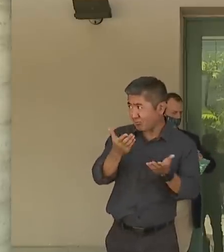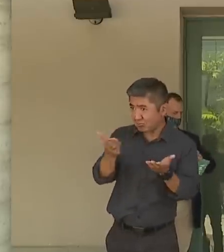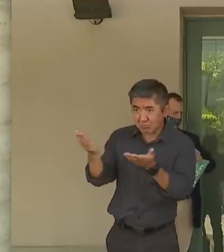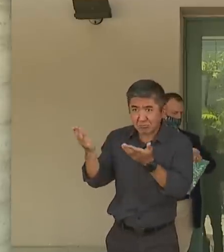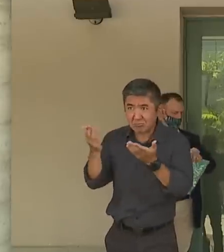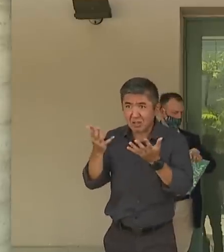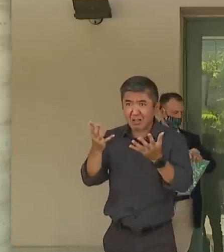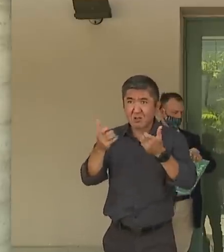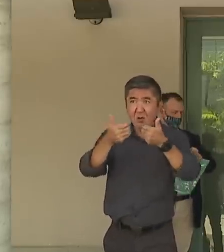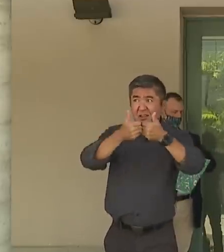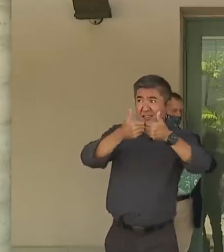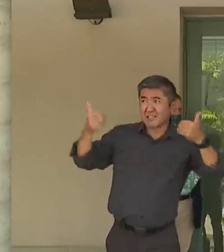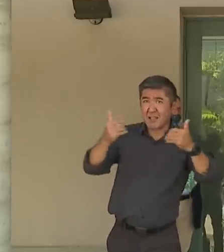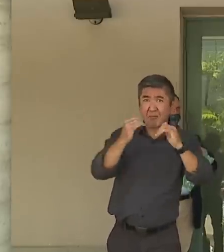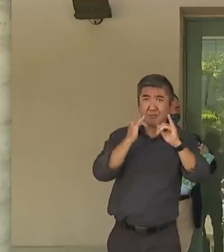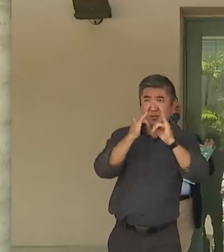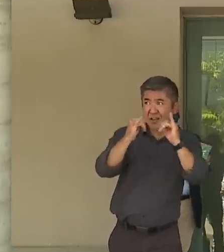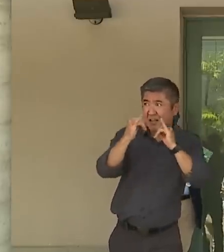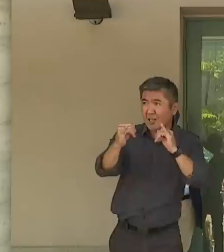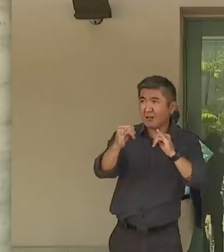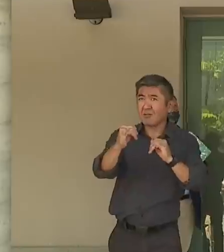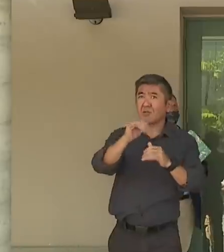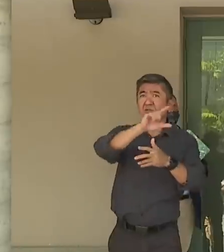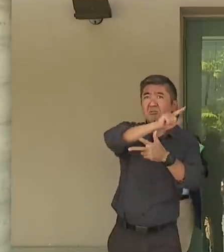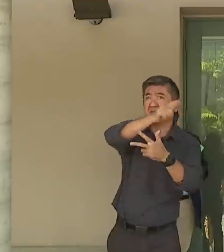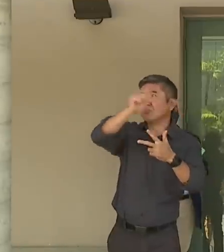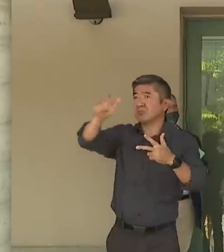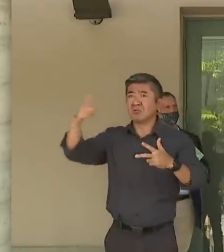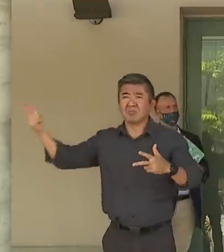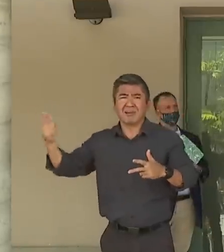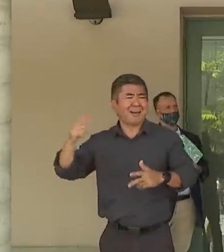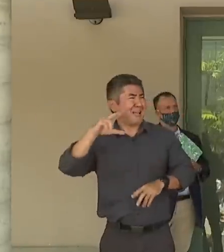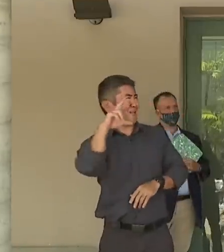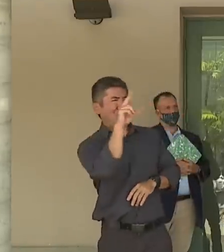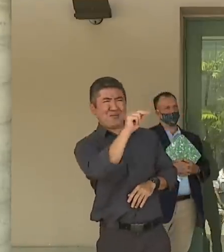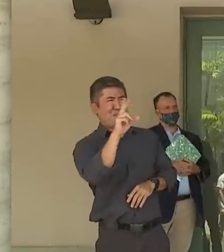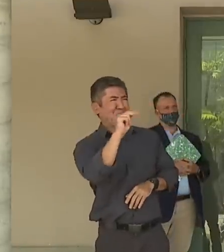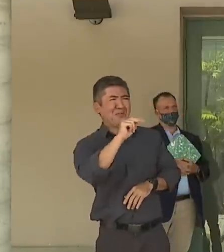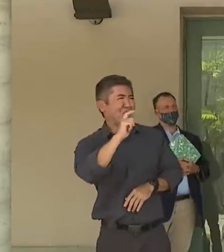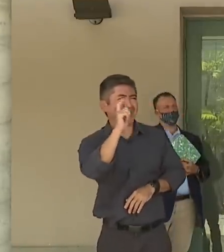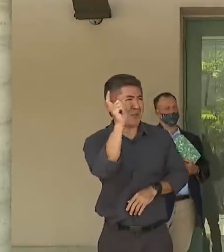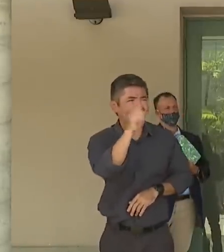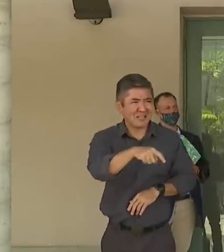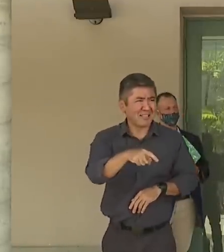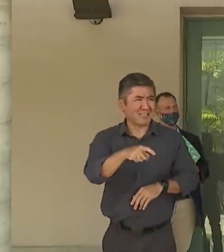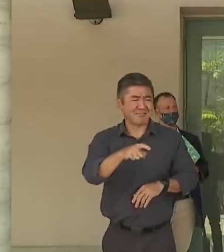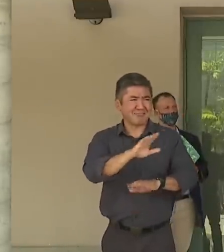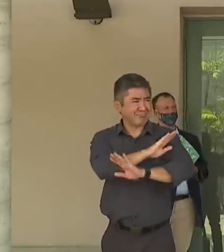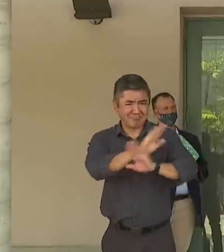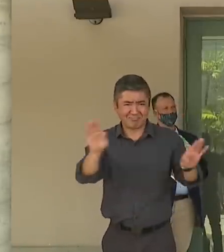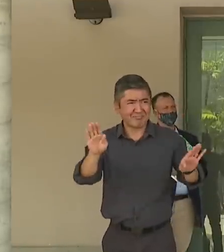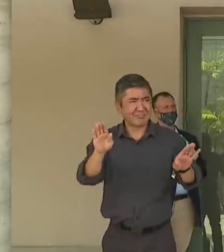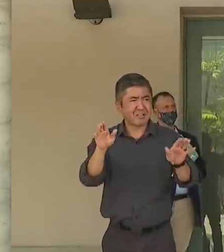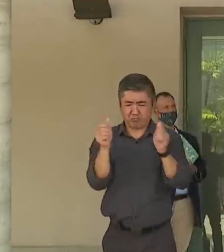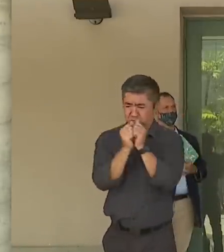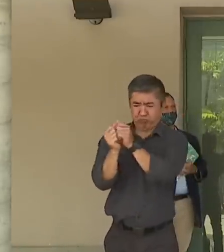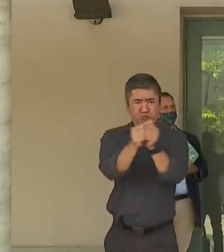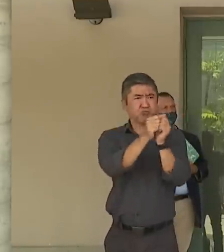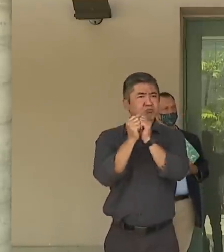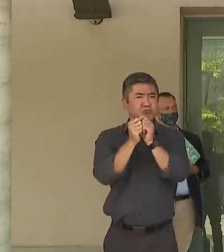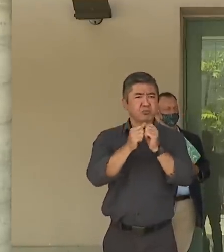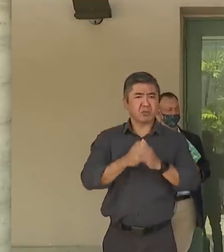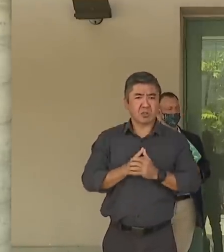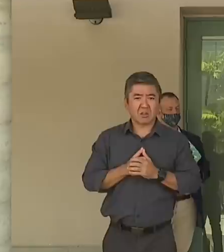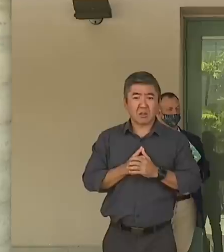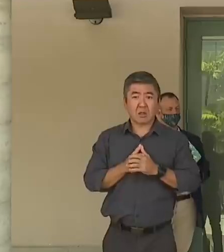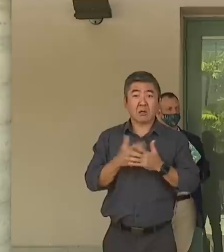to do separate interviews in a separate press conference? And all of them said no, absolutely not. We all know that we cannot